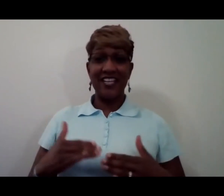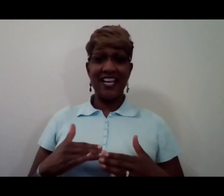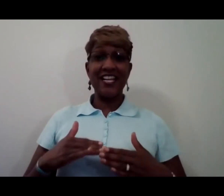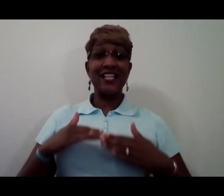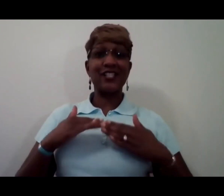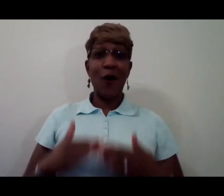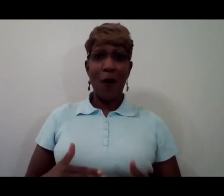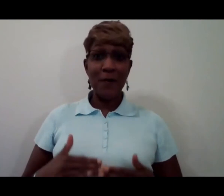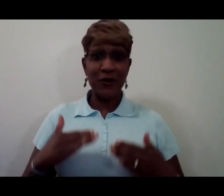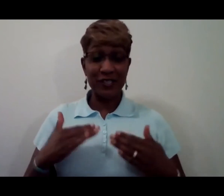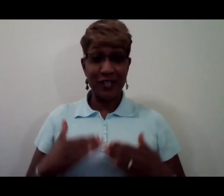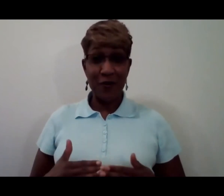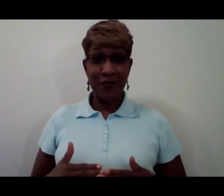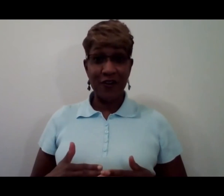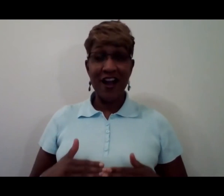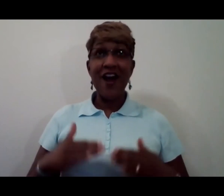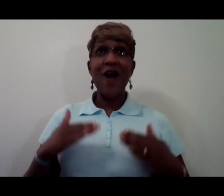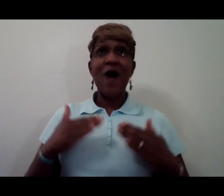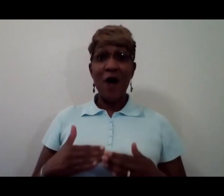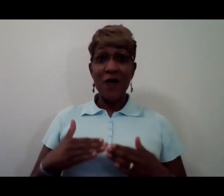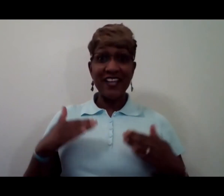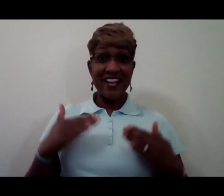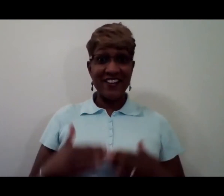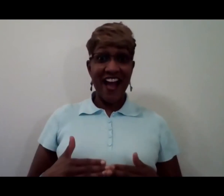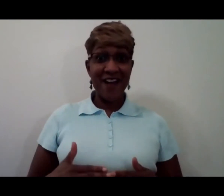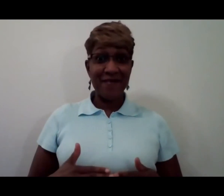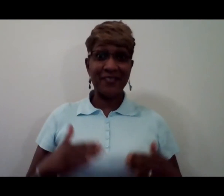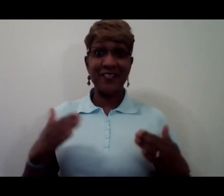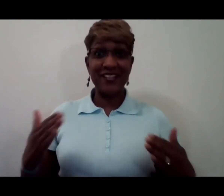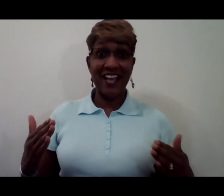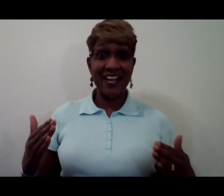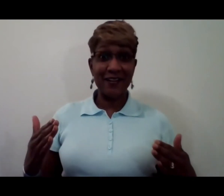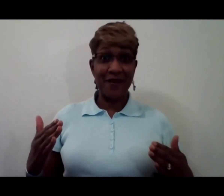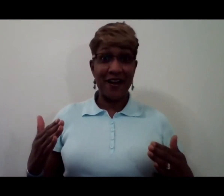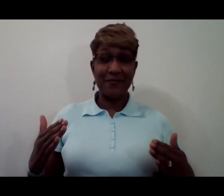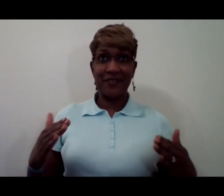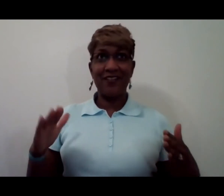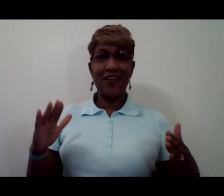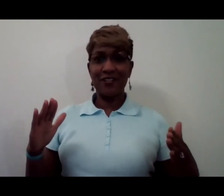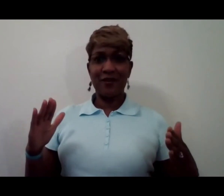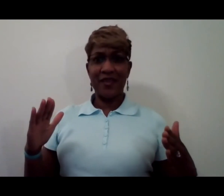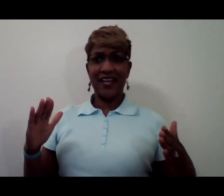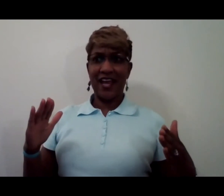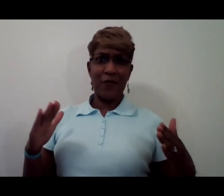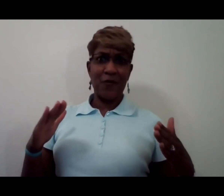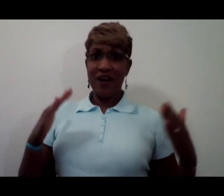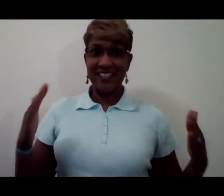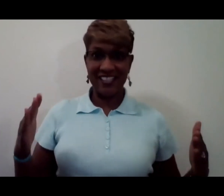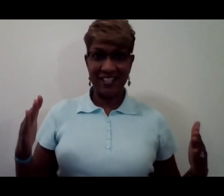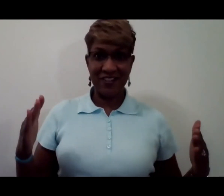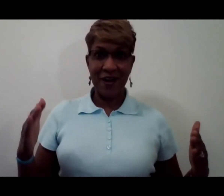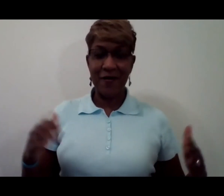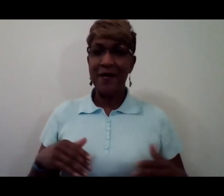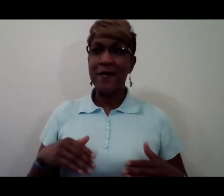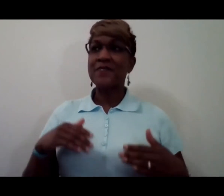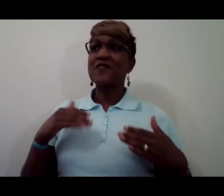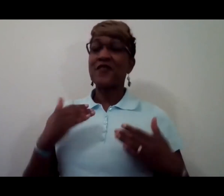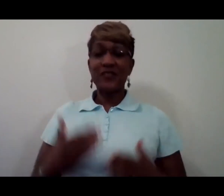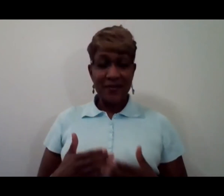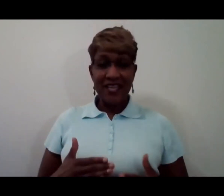is almost over holy crap I'm so excited about it but also I'm thinking like where did this year go first let